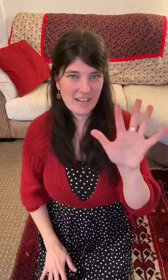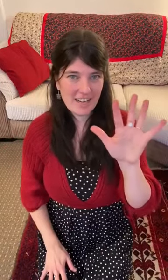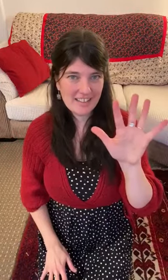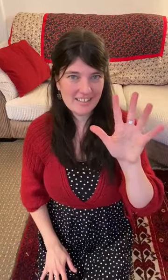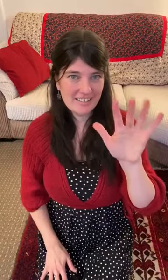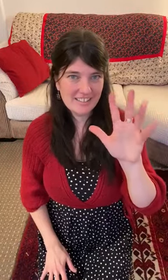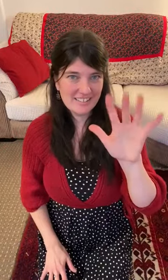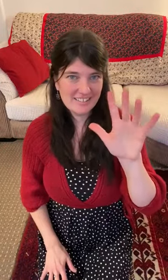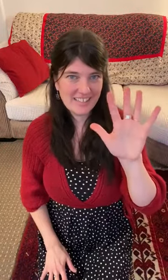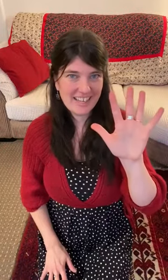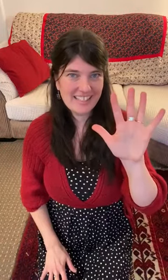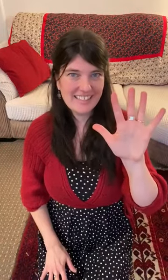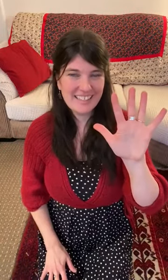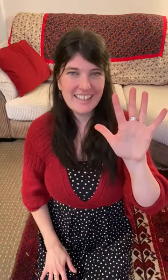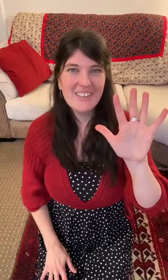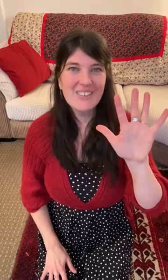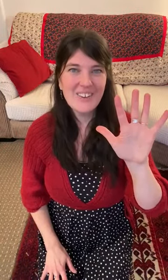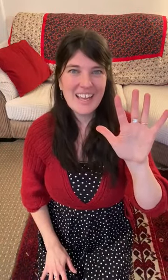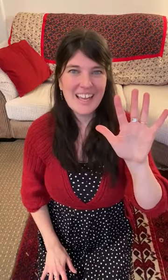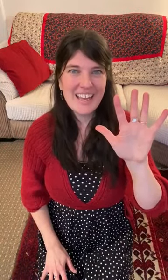hand okay ready